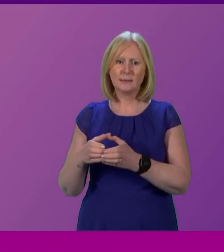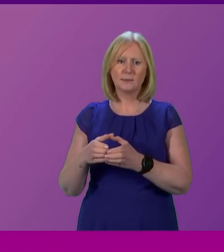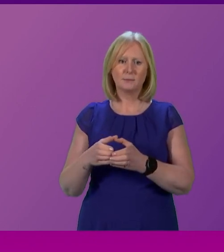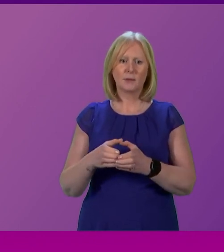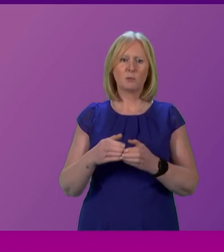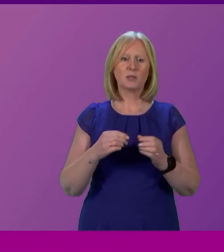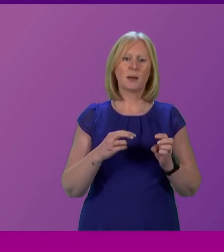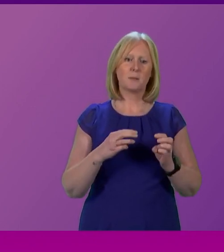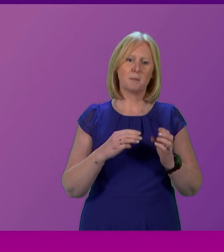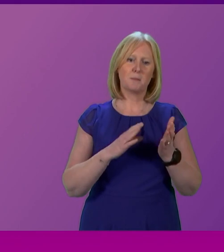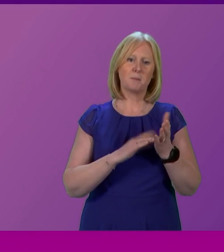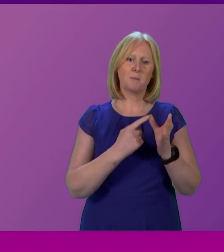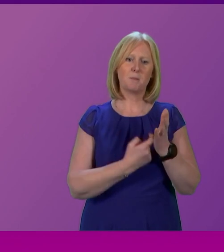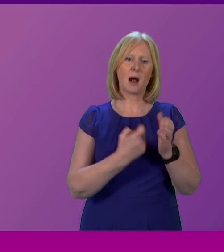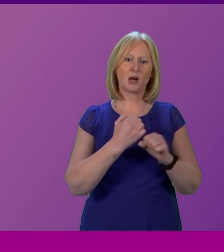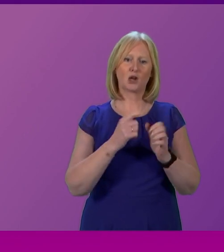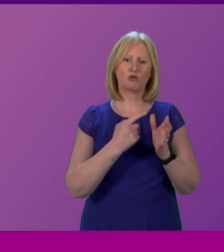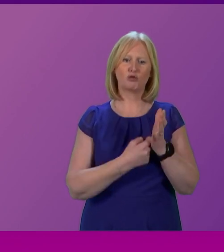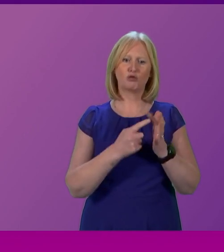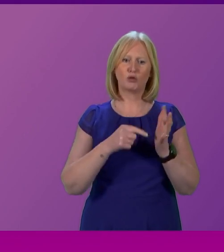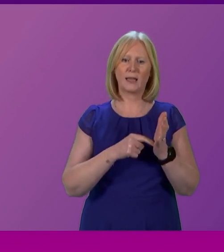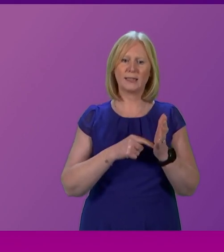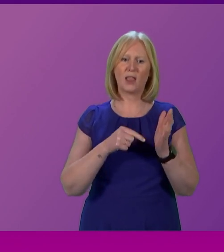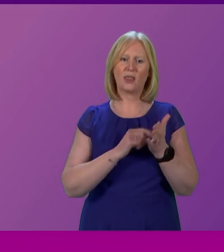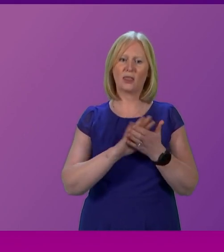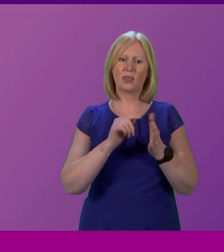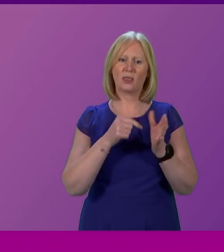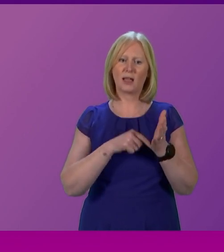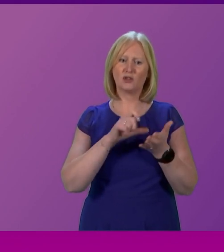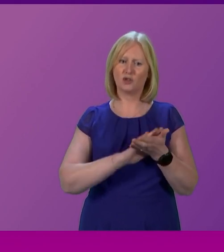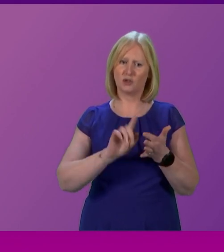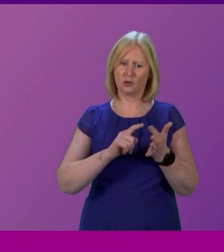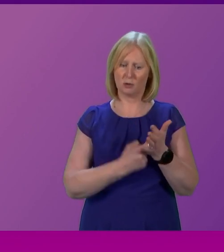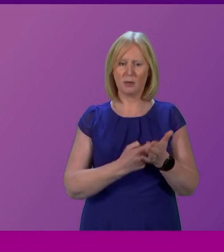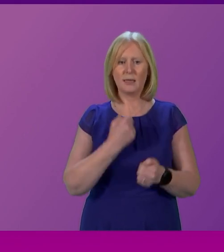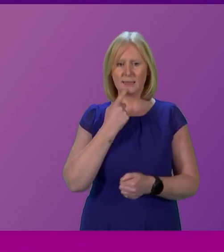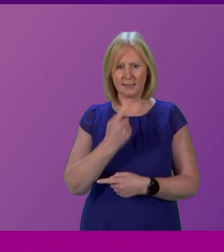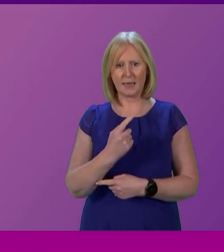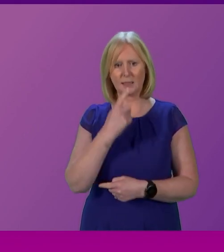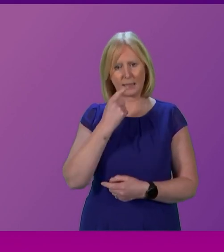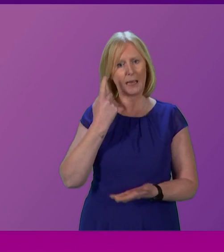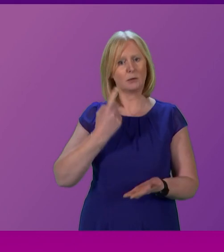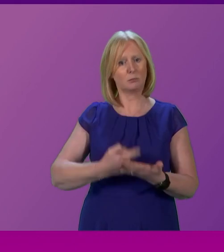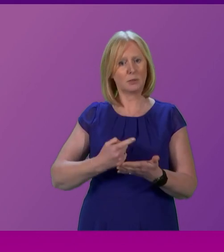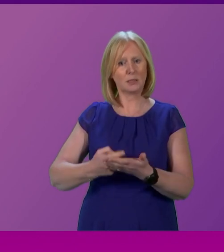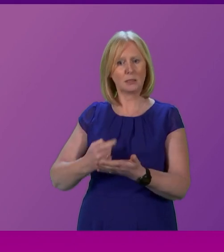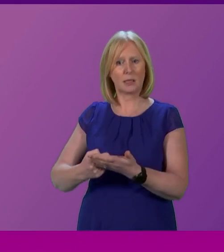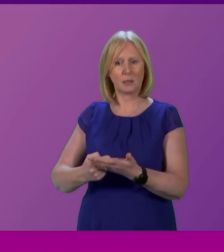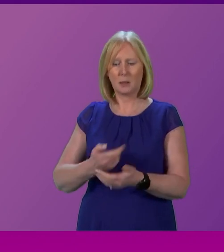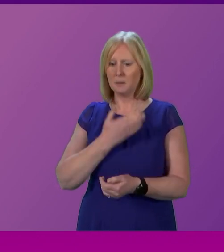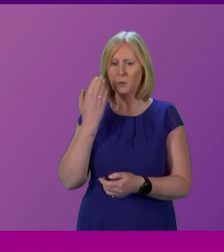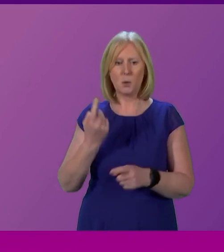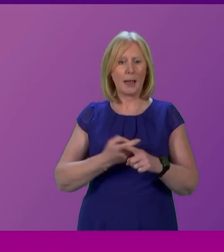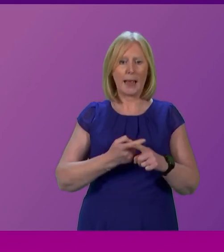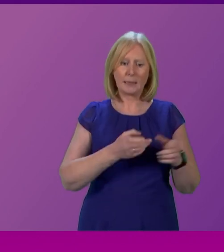said, as a nation, the Scots have an undoubted right to national self-determination. Should they determine on independence, no English party or politician